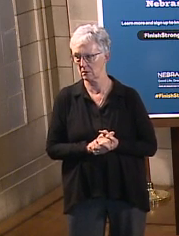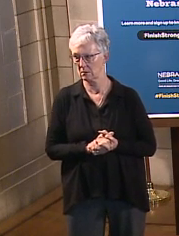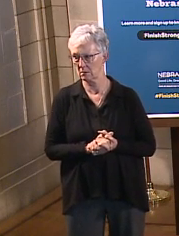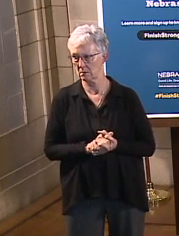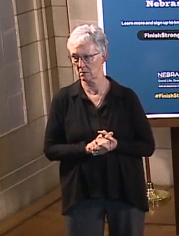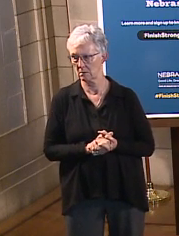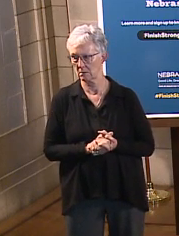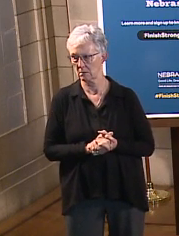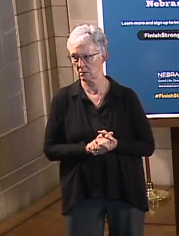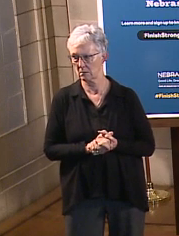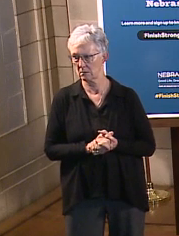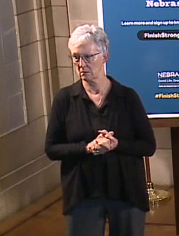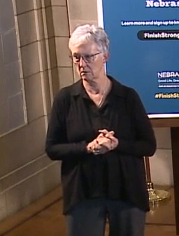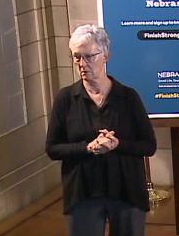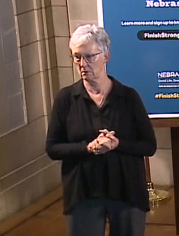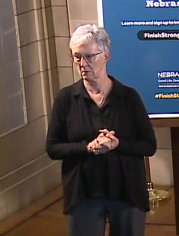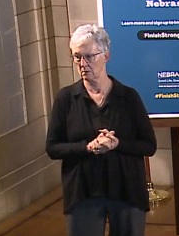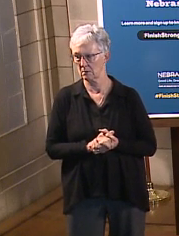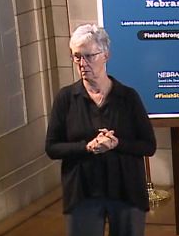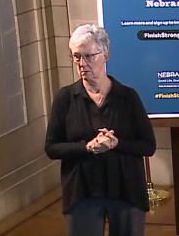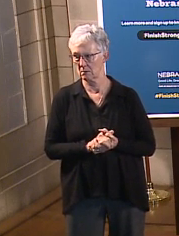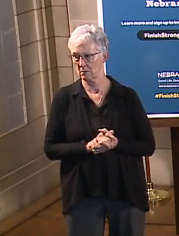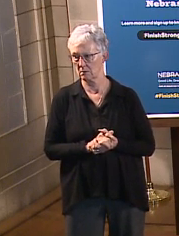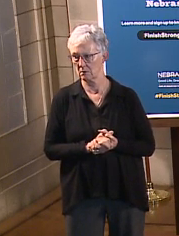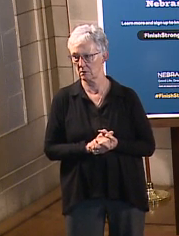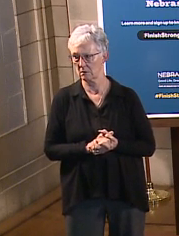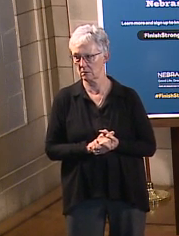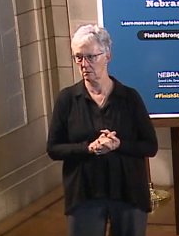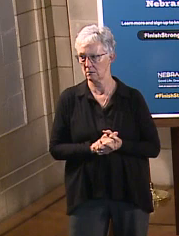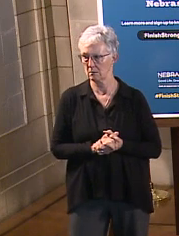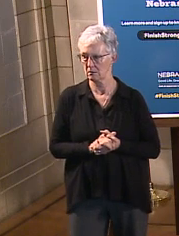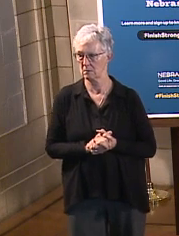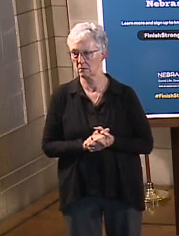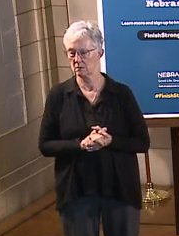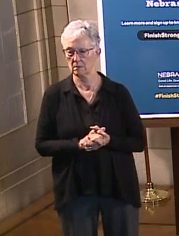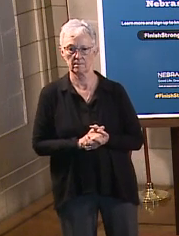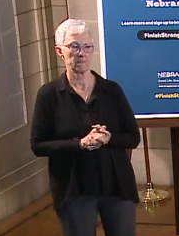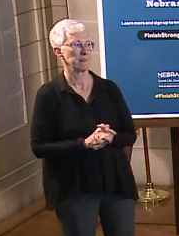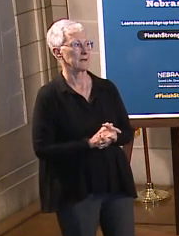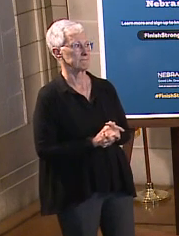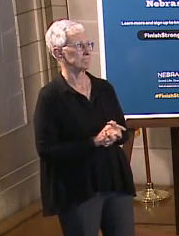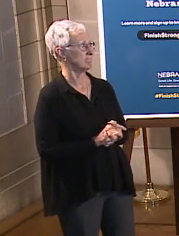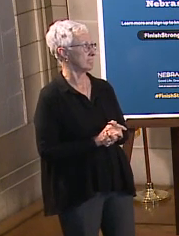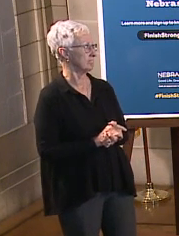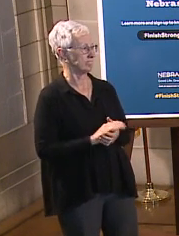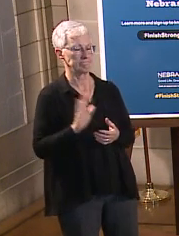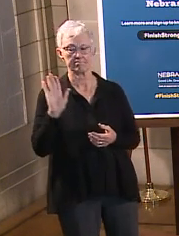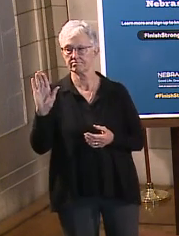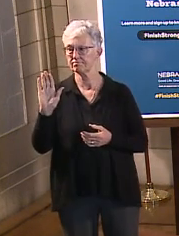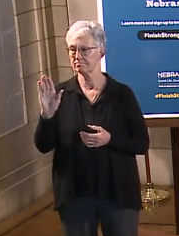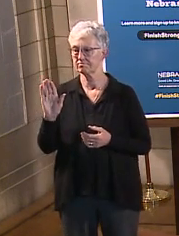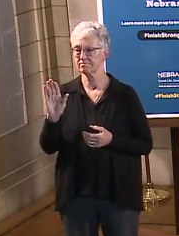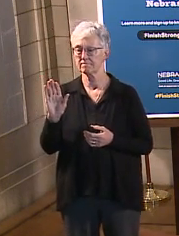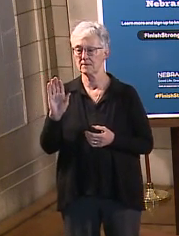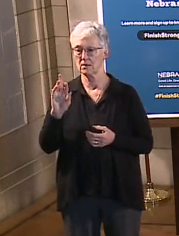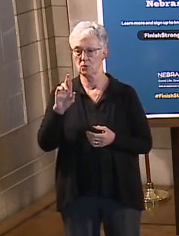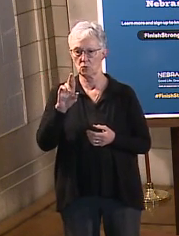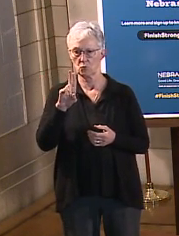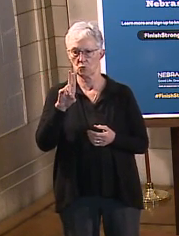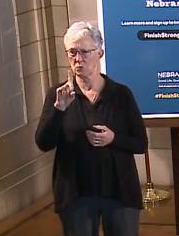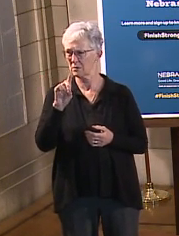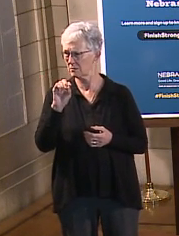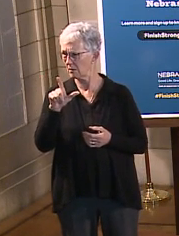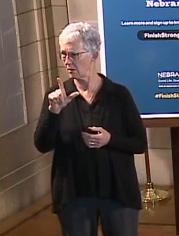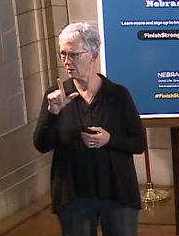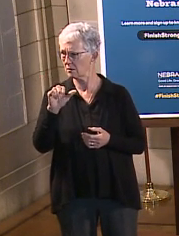thoughts on vaccinating young children, and why is it important to vaccinate this group? So, Ruta Olsonaida at, I'm sorry,